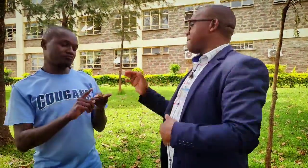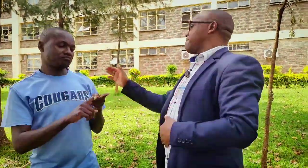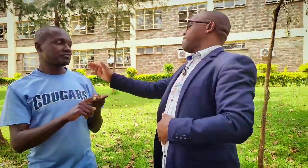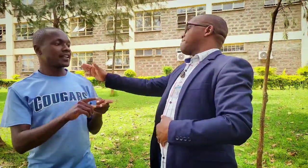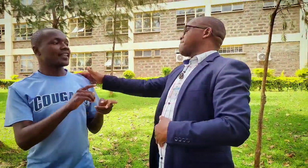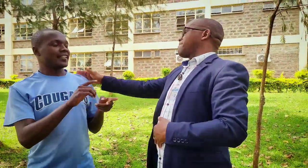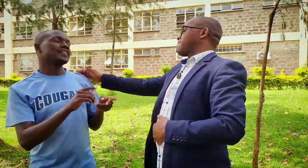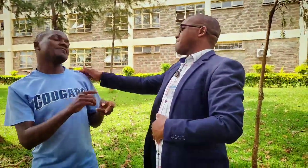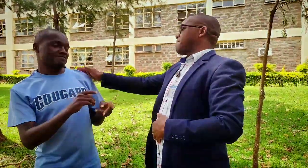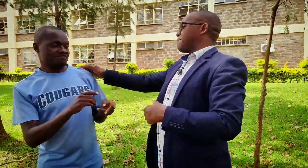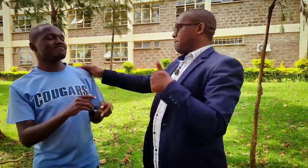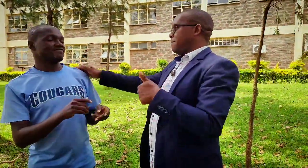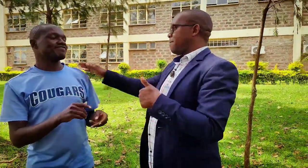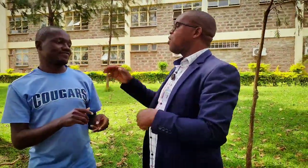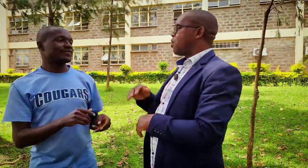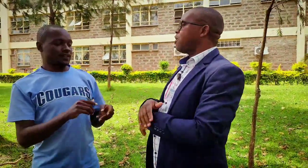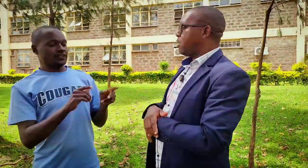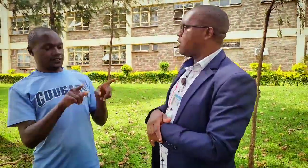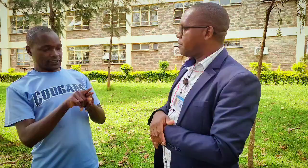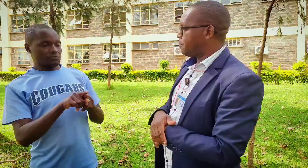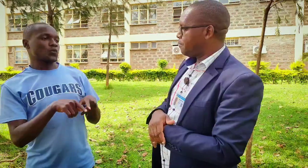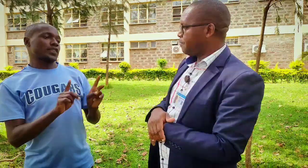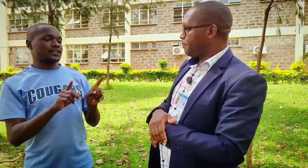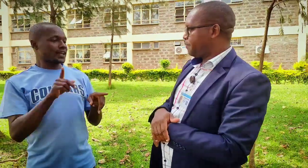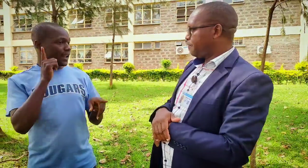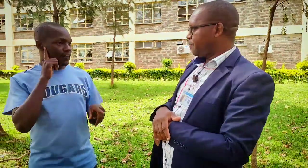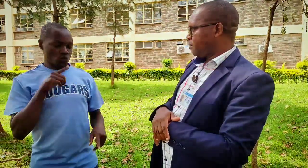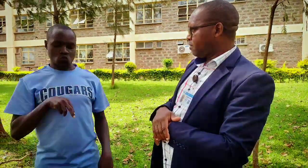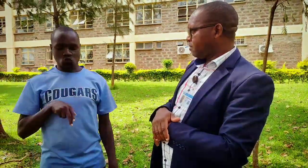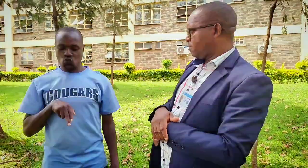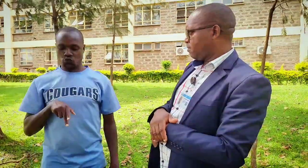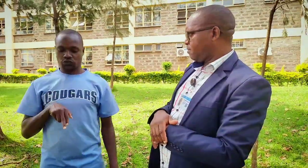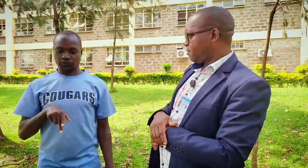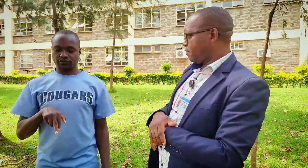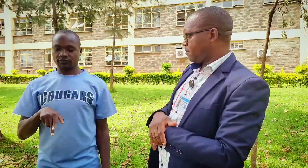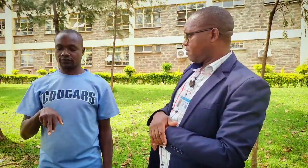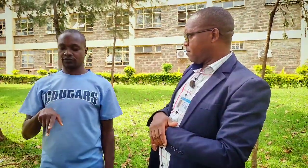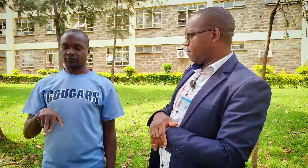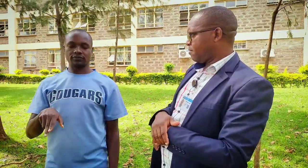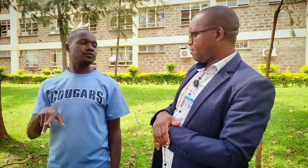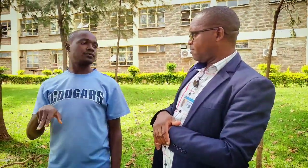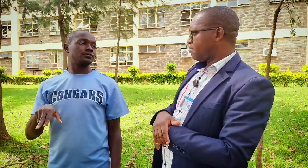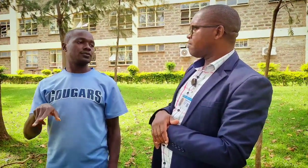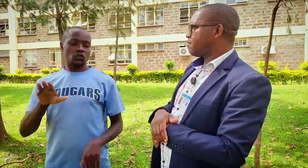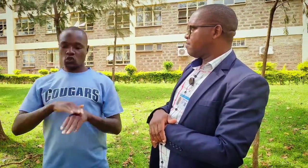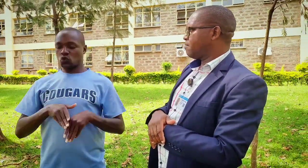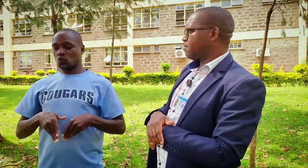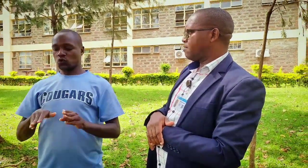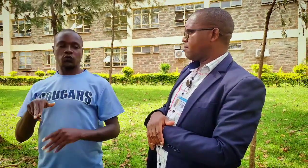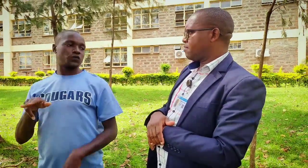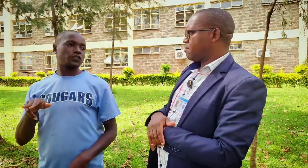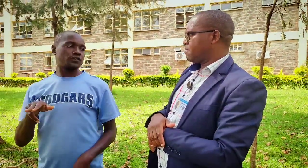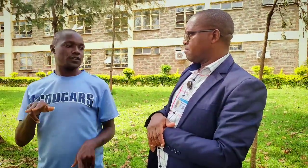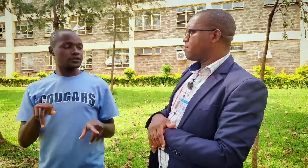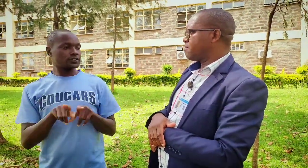deaf just tap next when walking on the